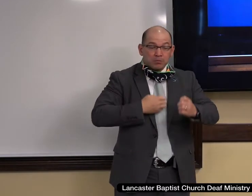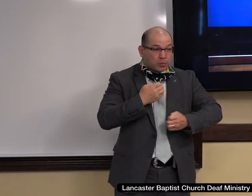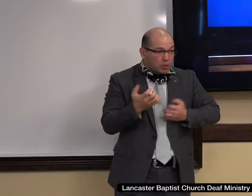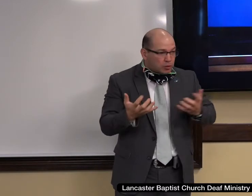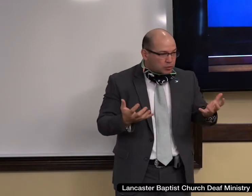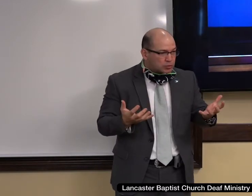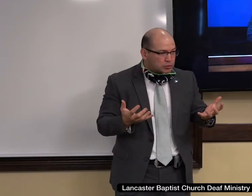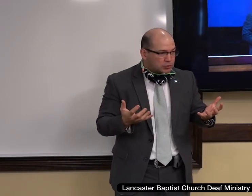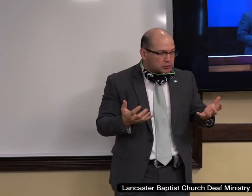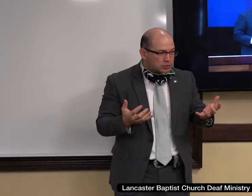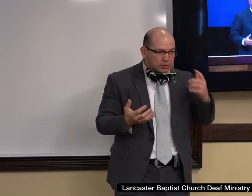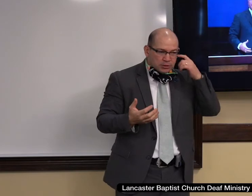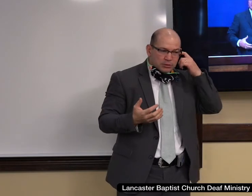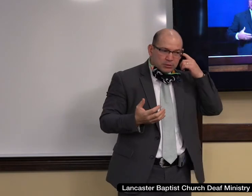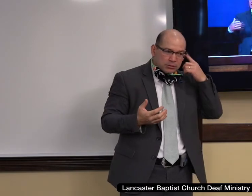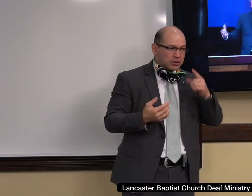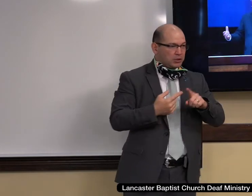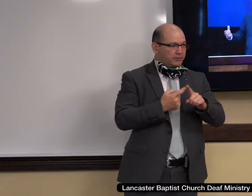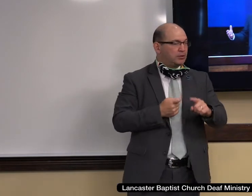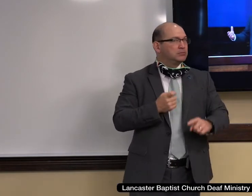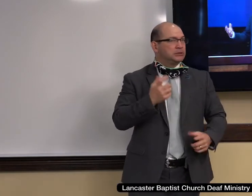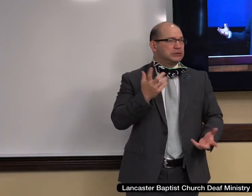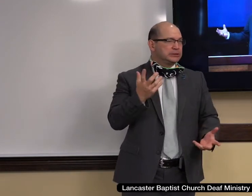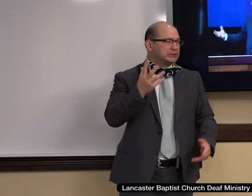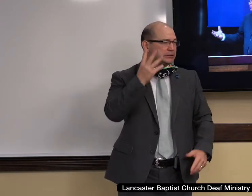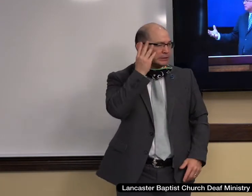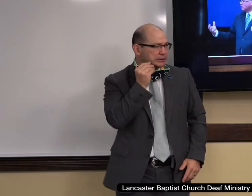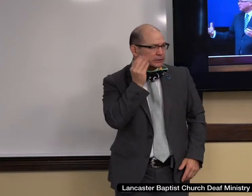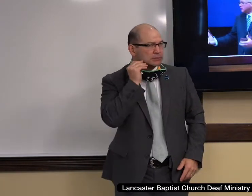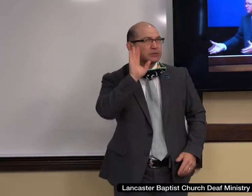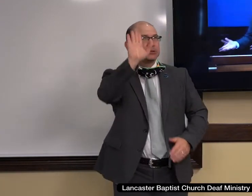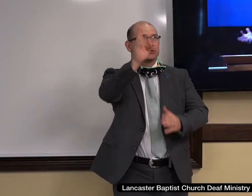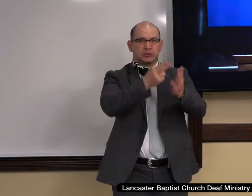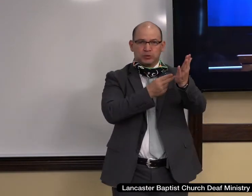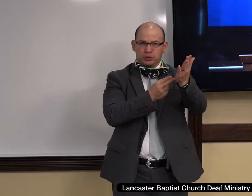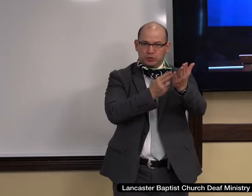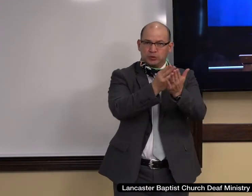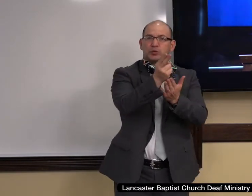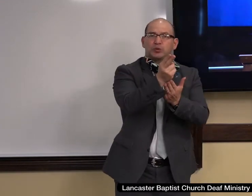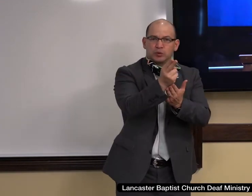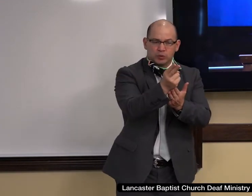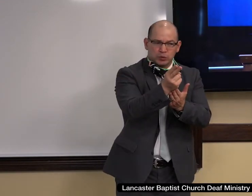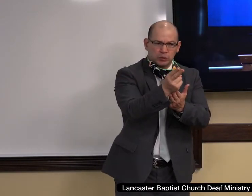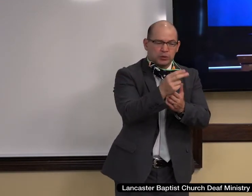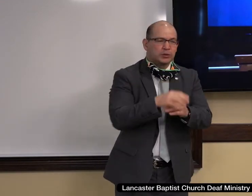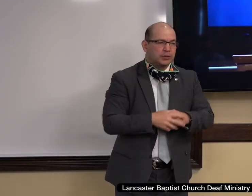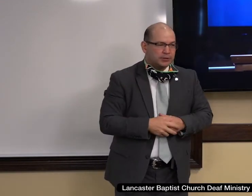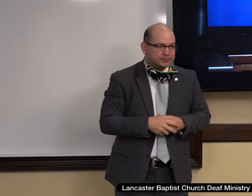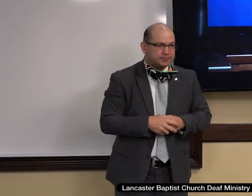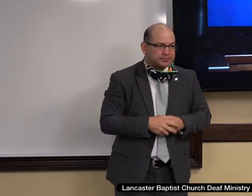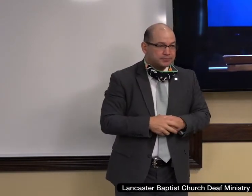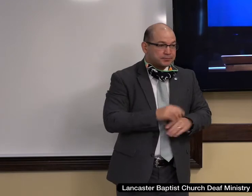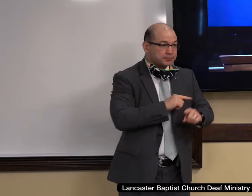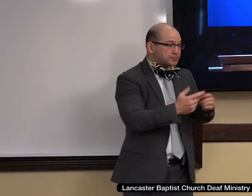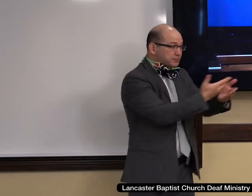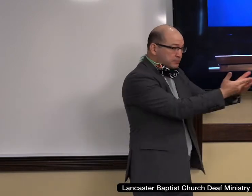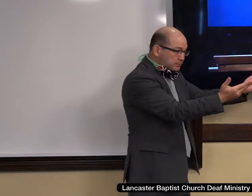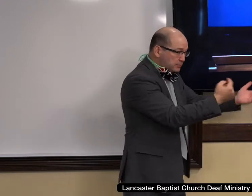byproduct of our experiencing his truth. Emotion is a byproduct. Uh, but the secular view says that emotion is